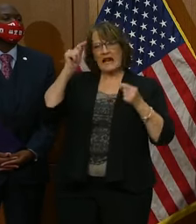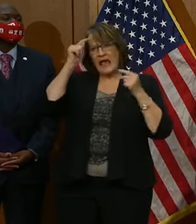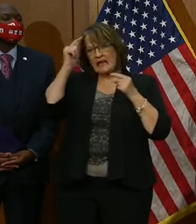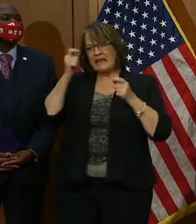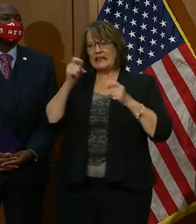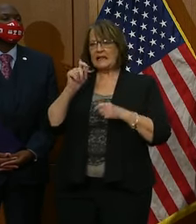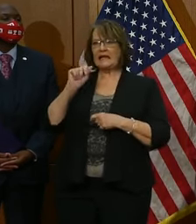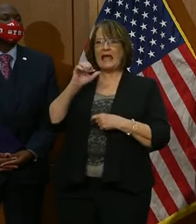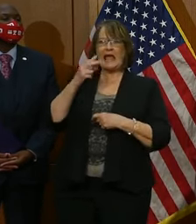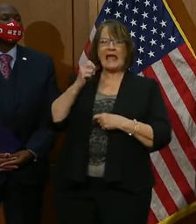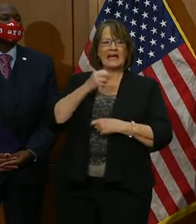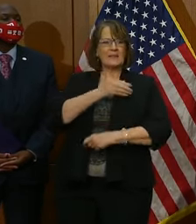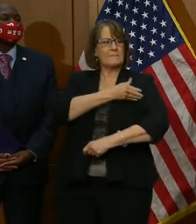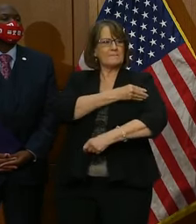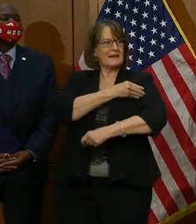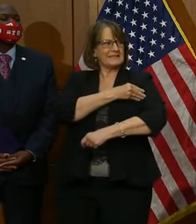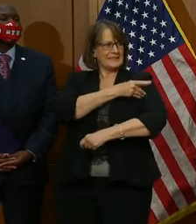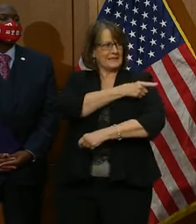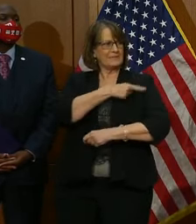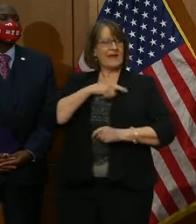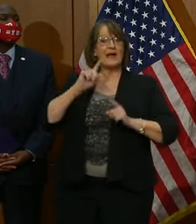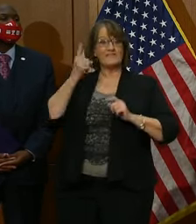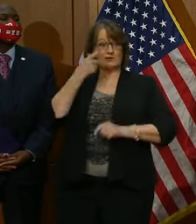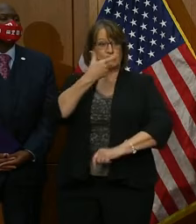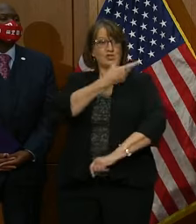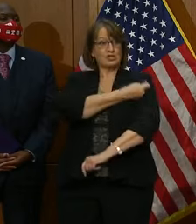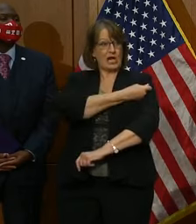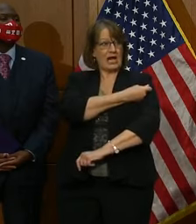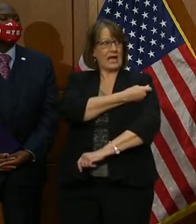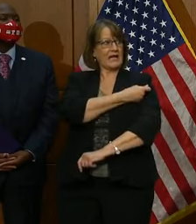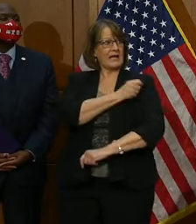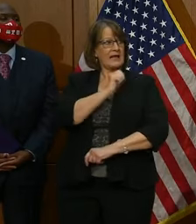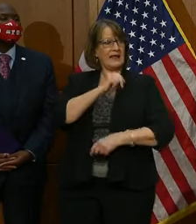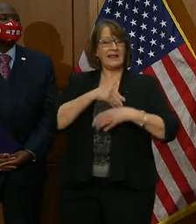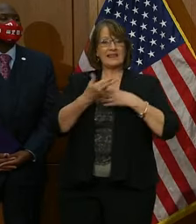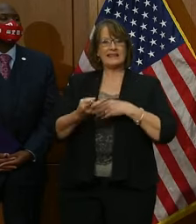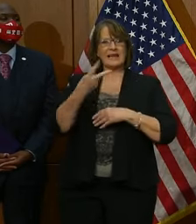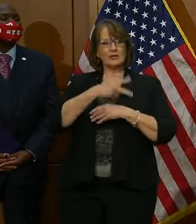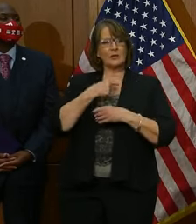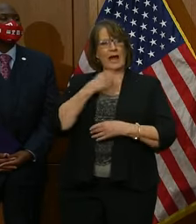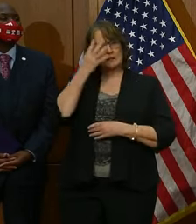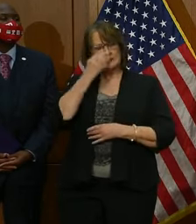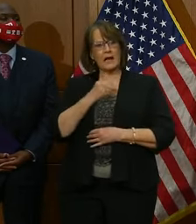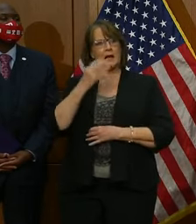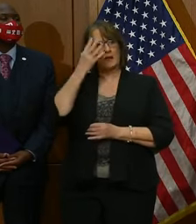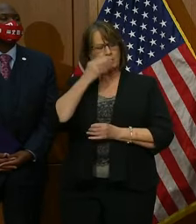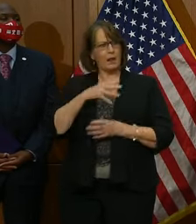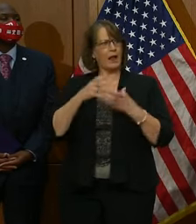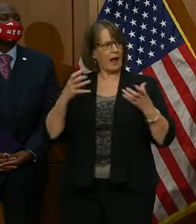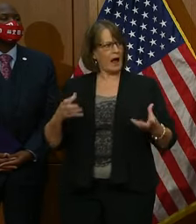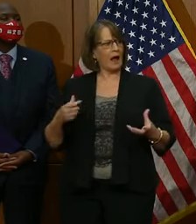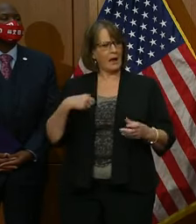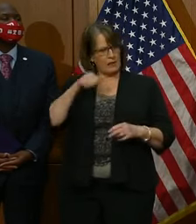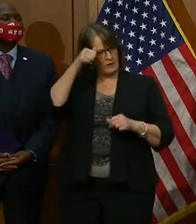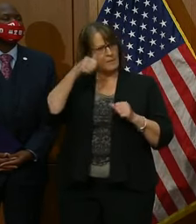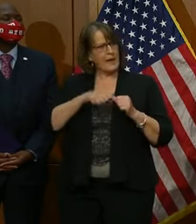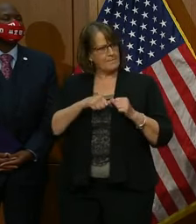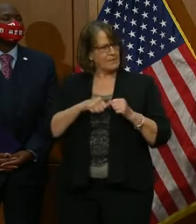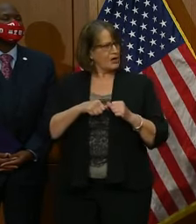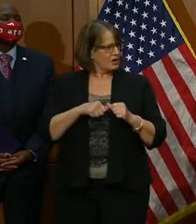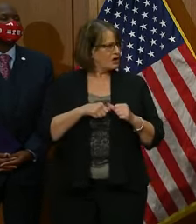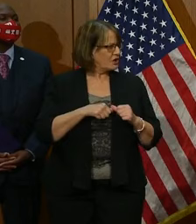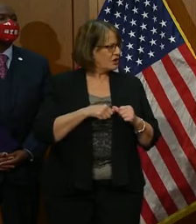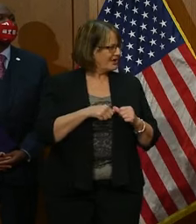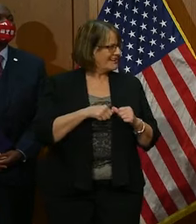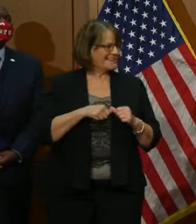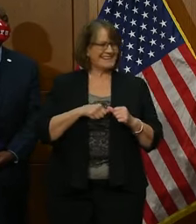aches. I can attest to the fatigue, but after I got my first shot, for the next two days, I slept more than I can remember. There was no evidence